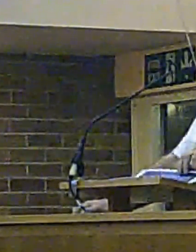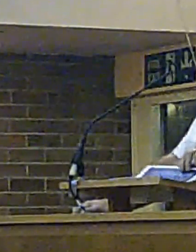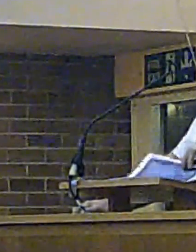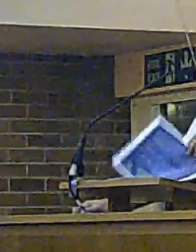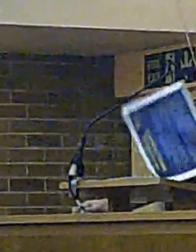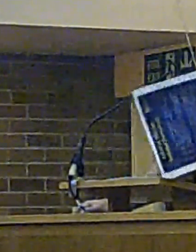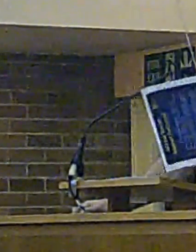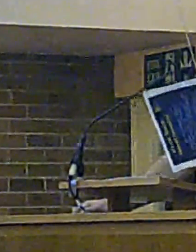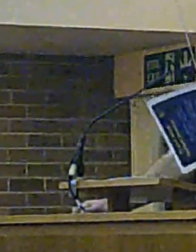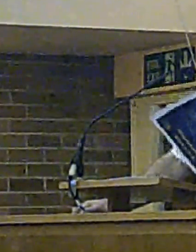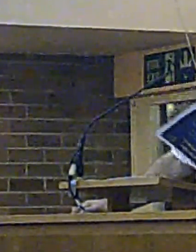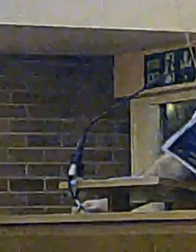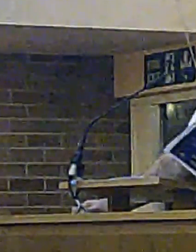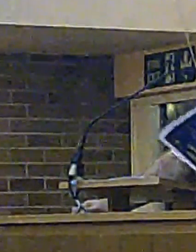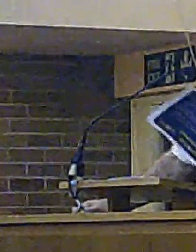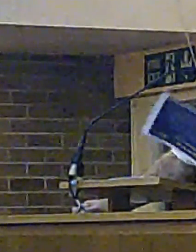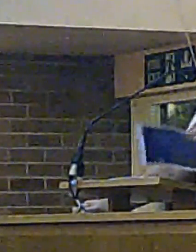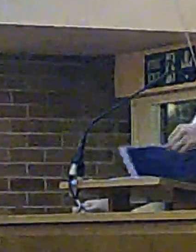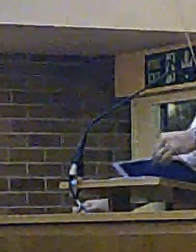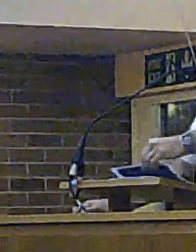Move the slide on please, Mickey.